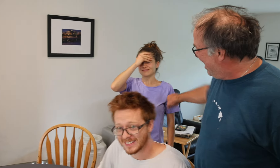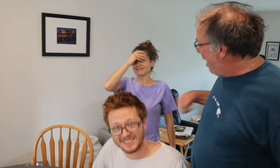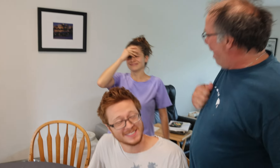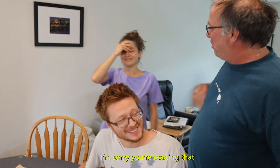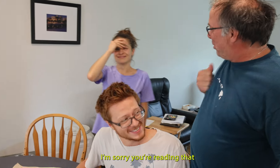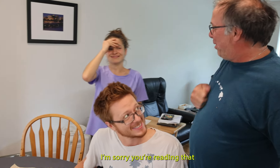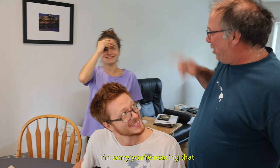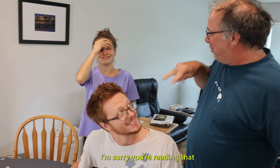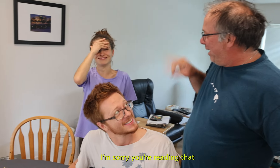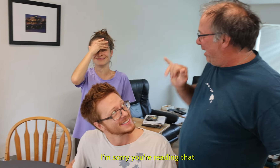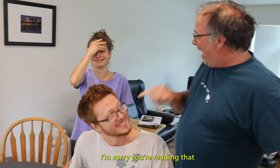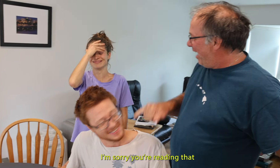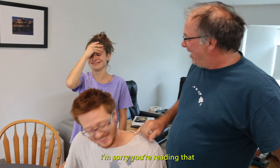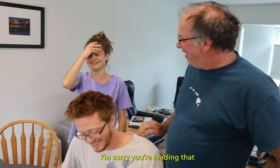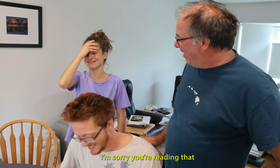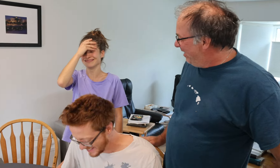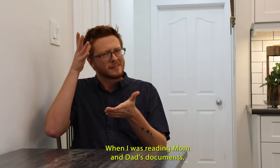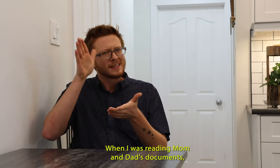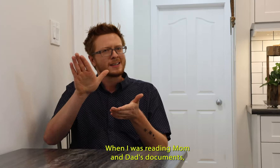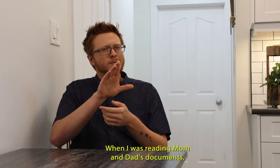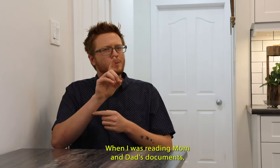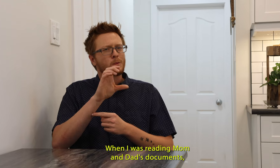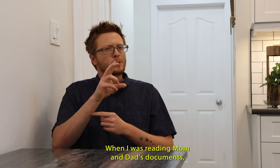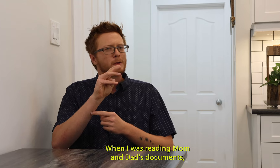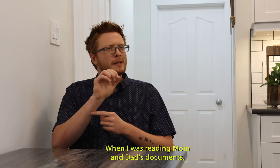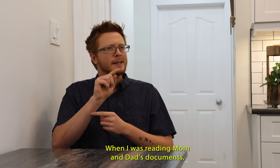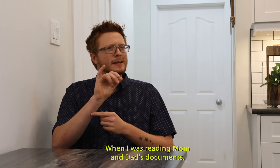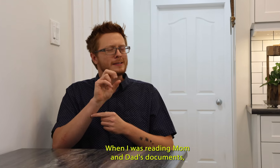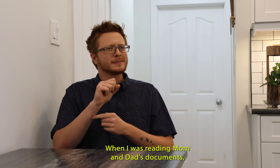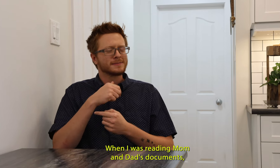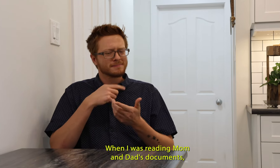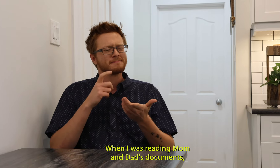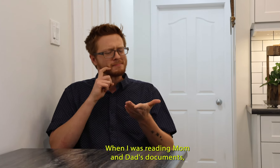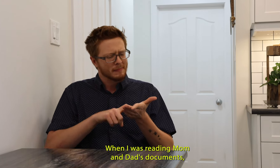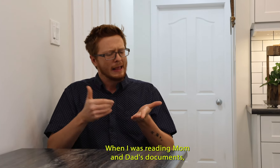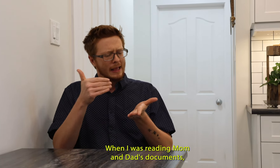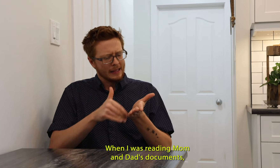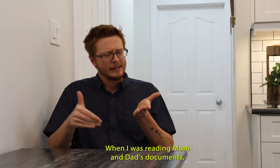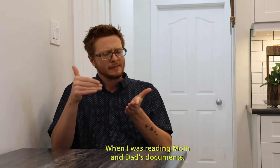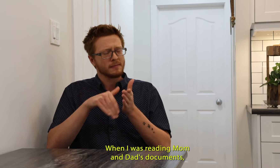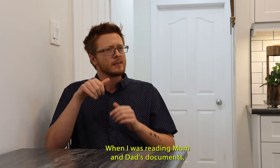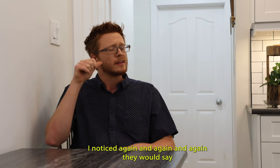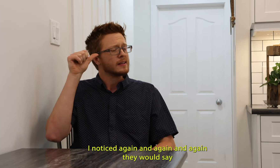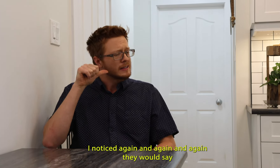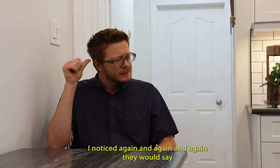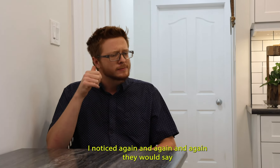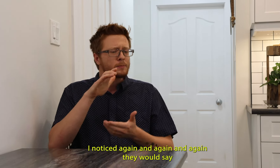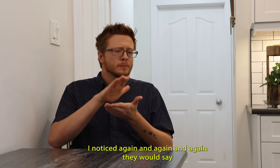I'm sure you're reading that. While I was reading Mom and Dad's documents, I noticed again and